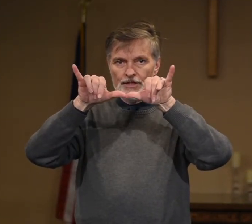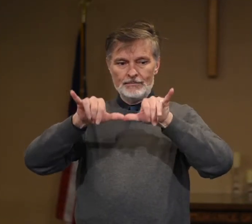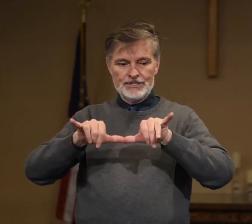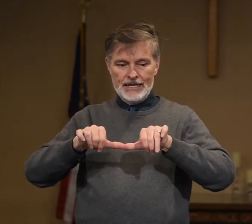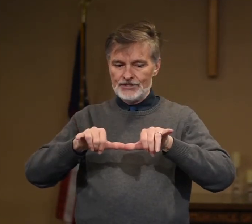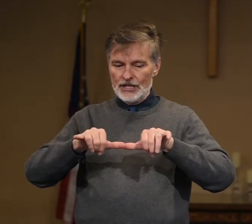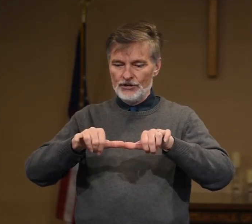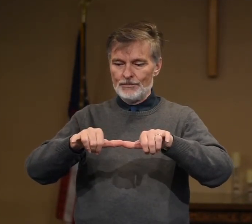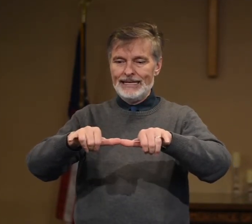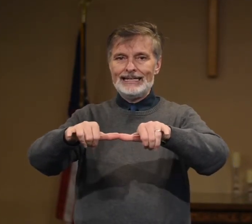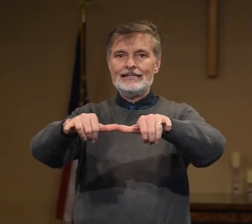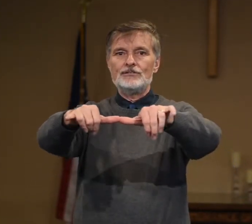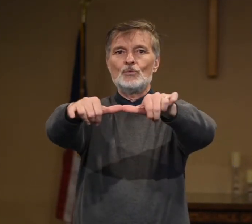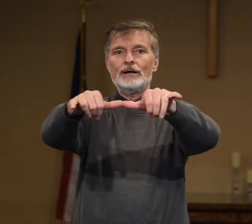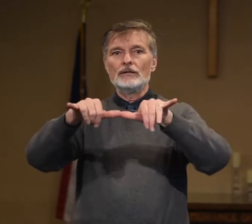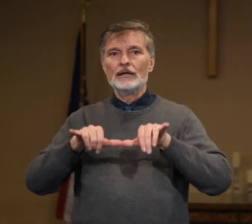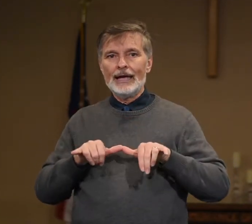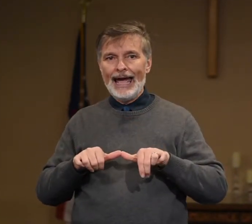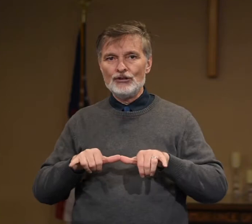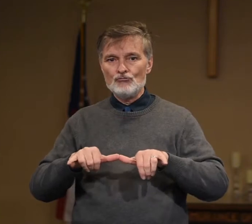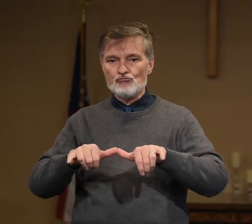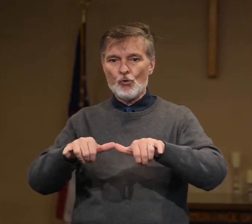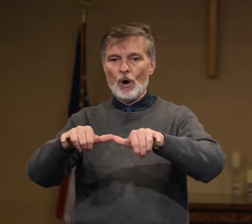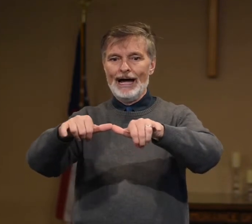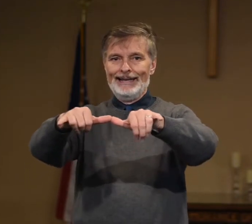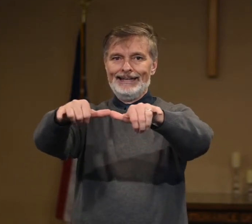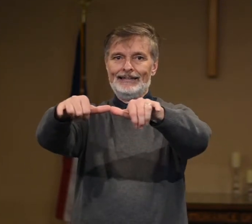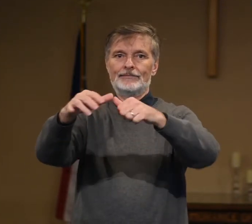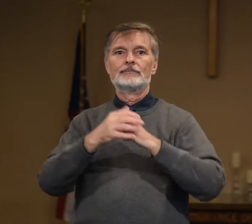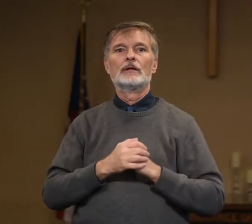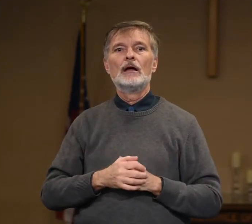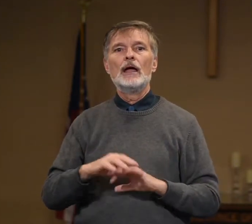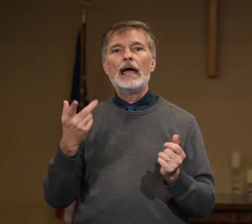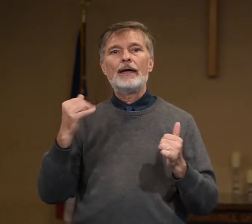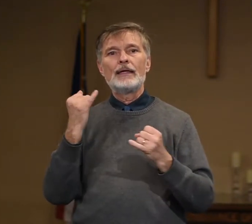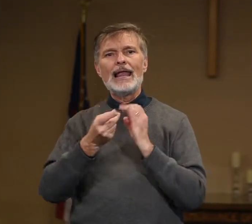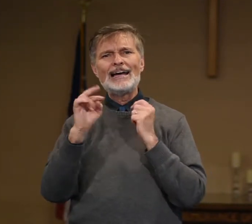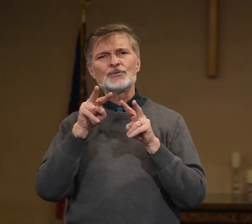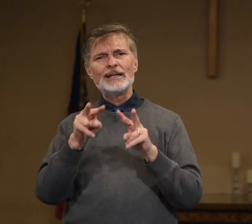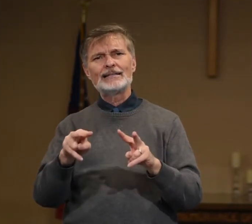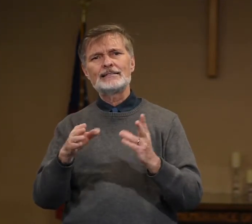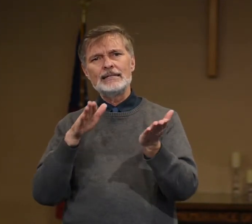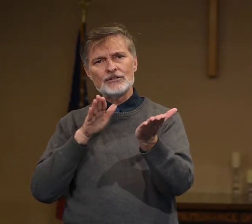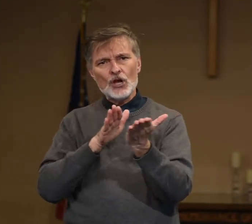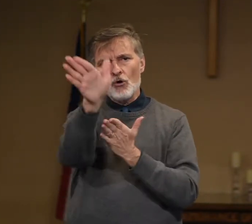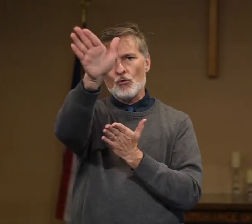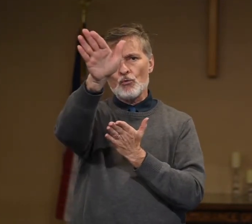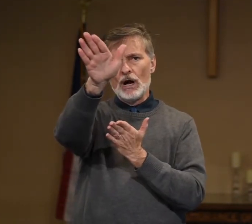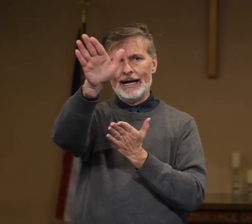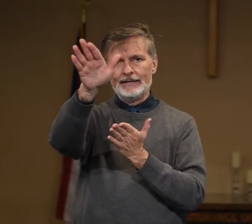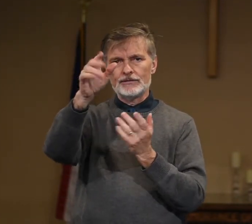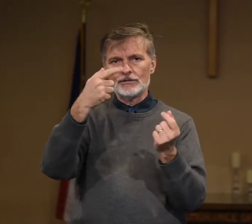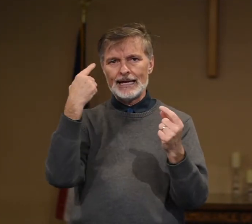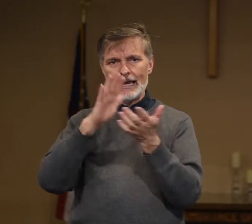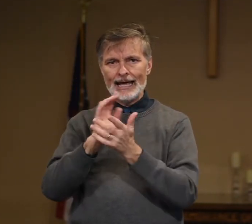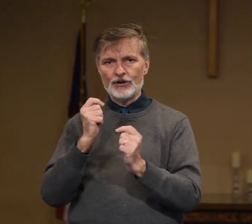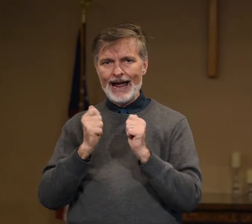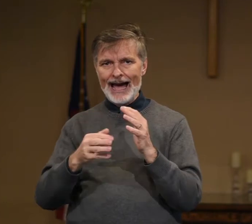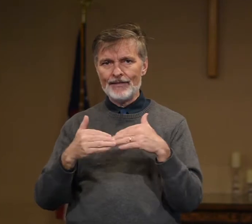thumbs touch and your pinkies wiggle and your run. And the last one I see is run. So it's kind of like you're out of